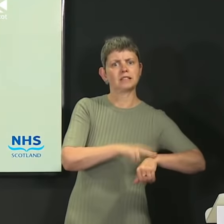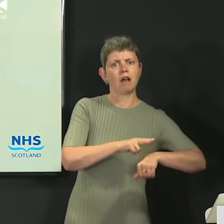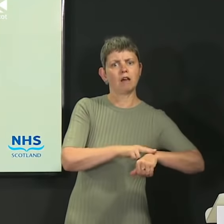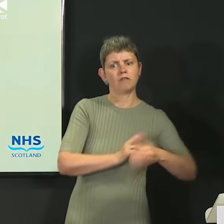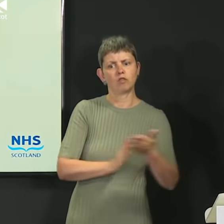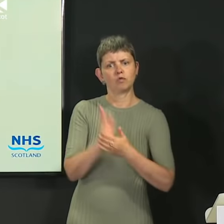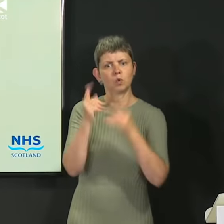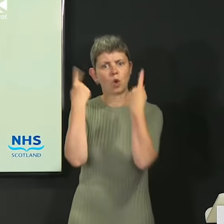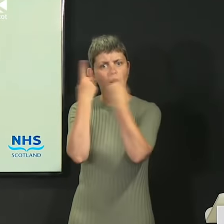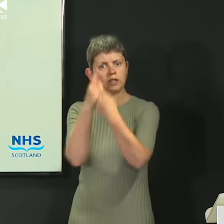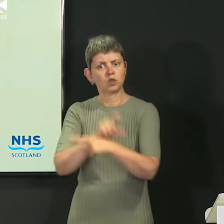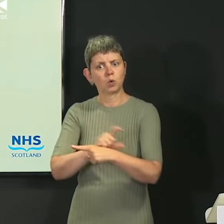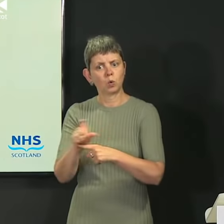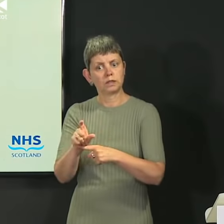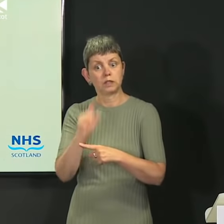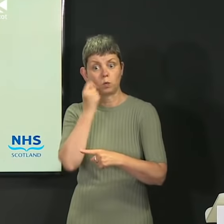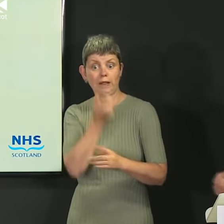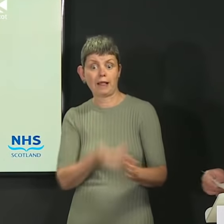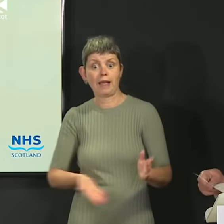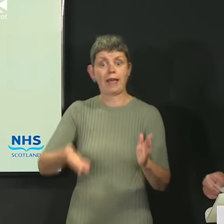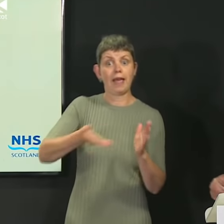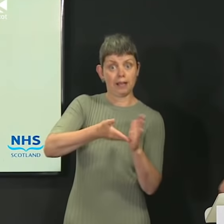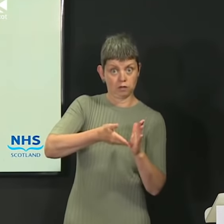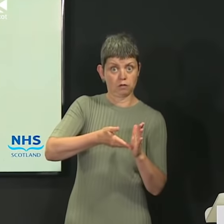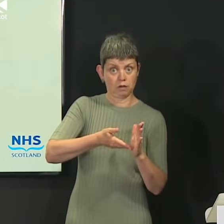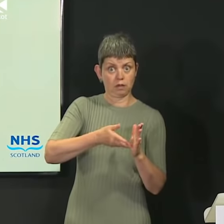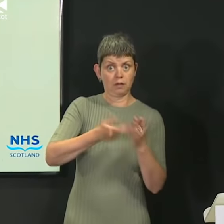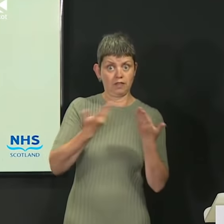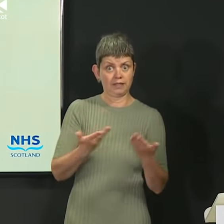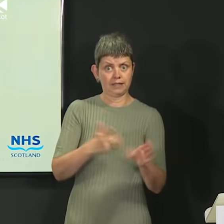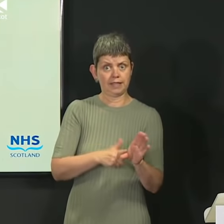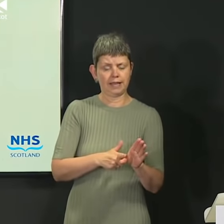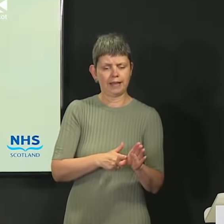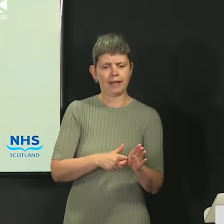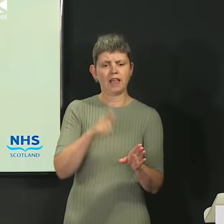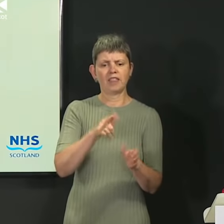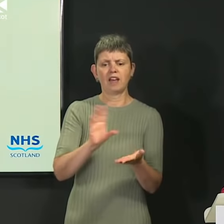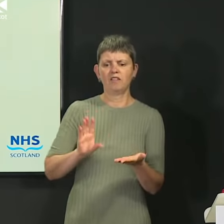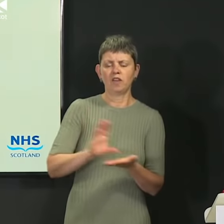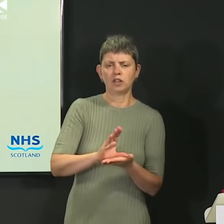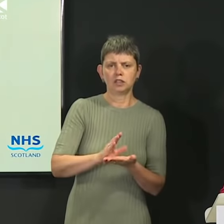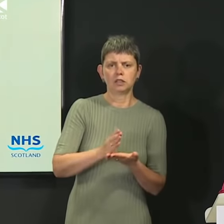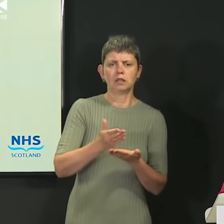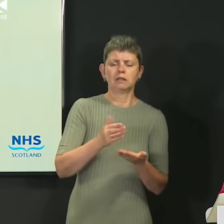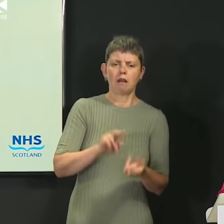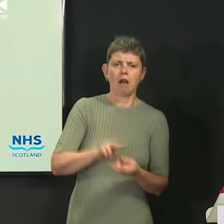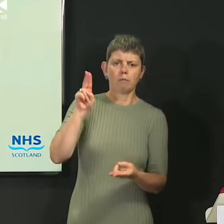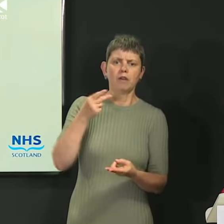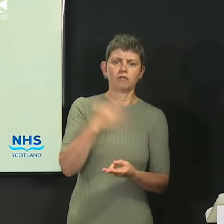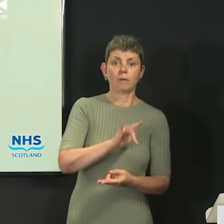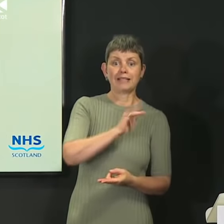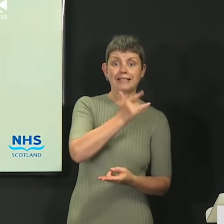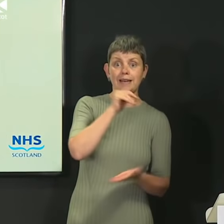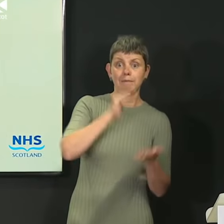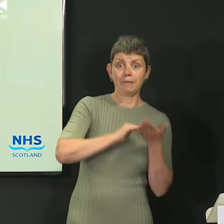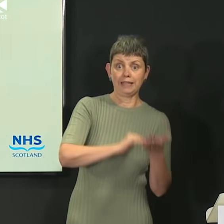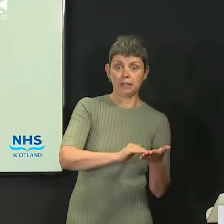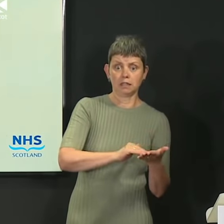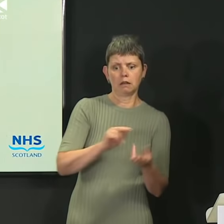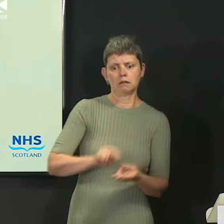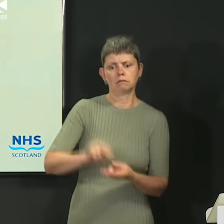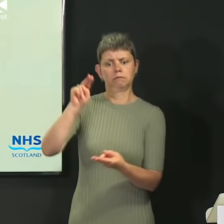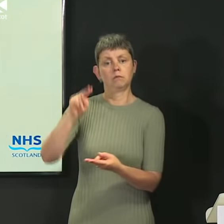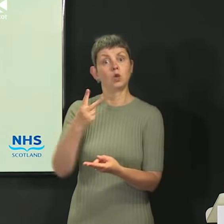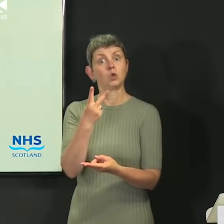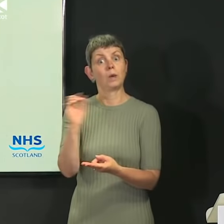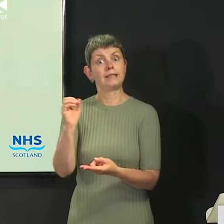this year and support our response to COVID-19. The fund will be increased from £10 million to £20 million to